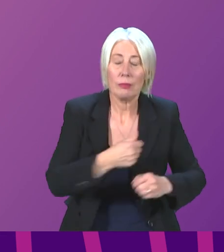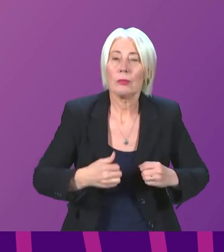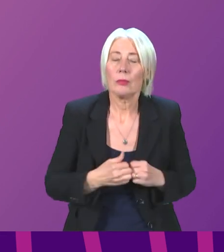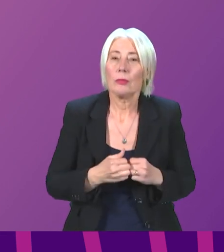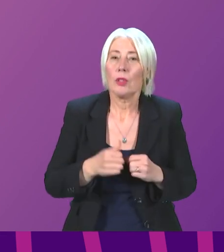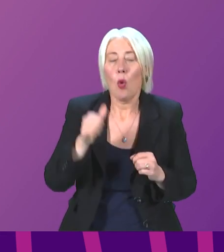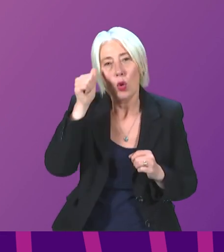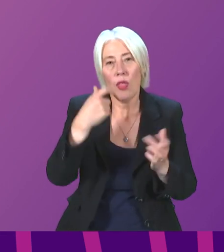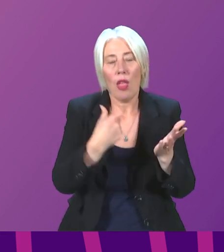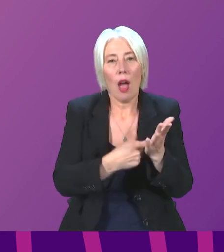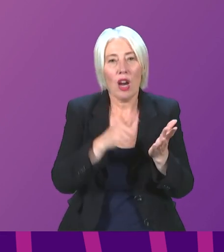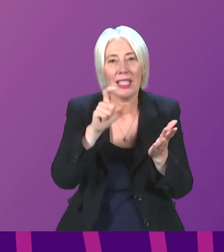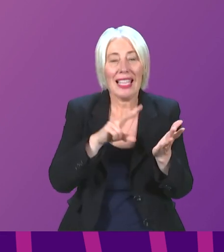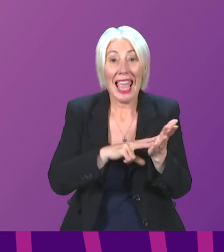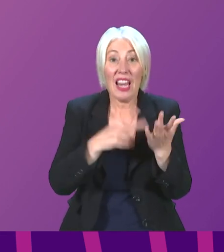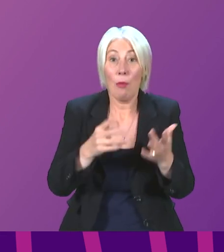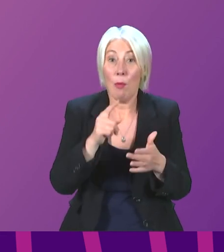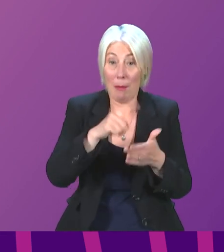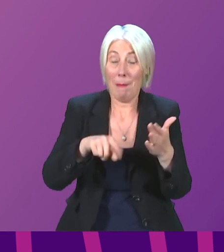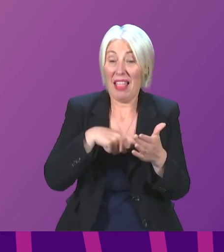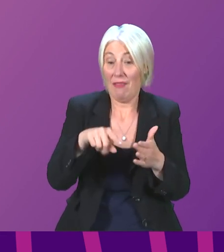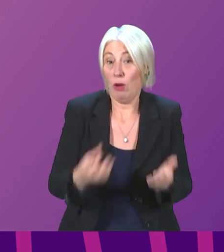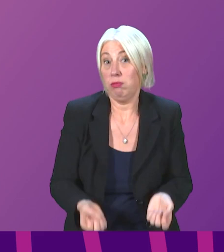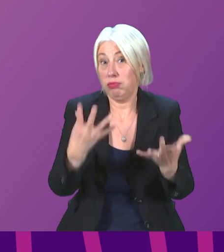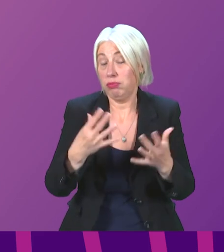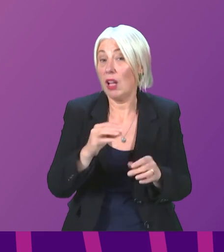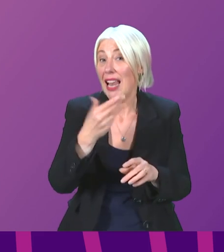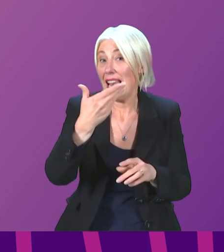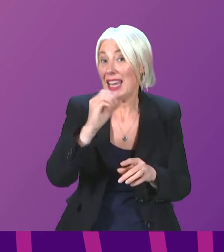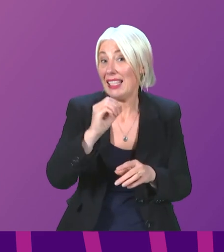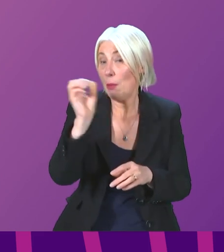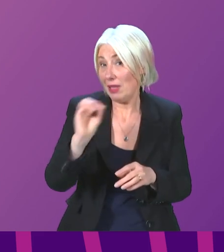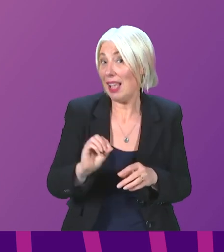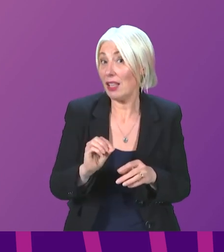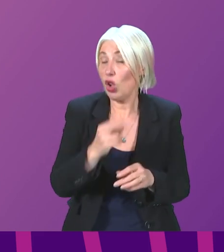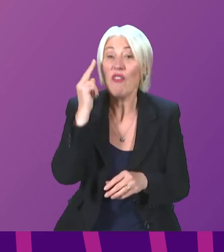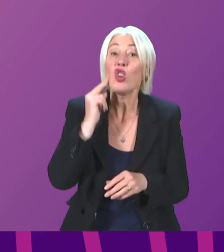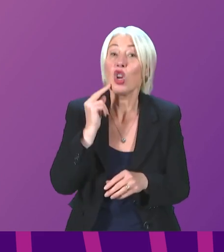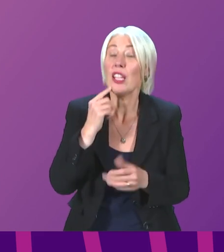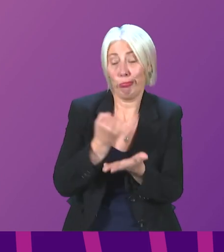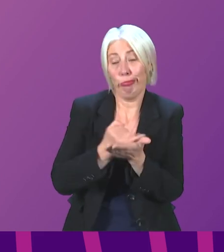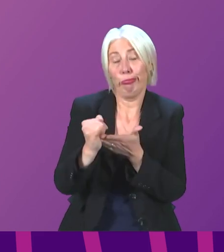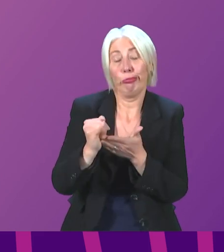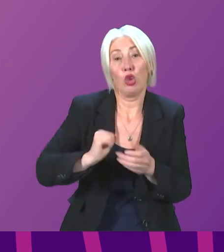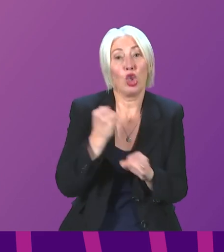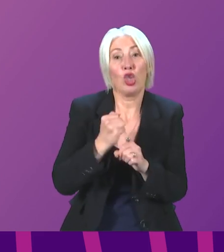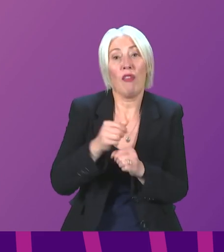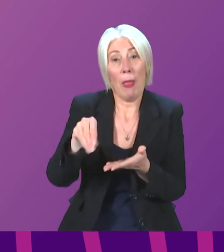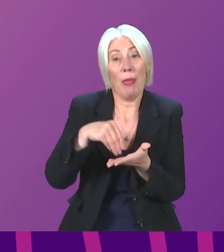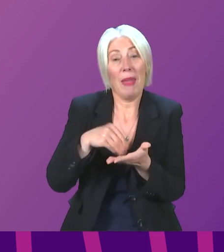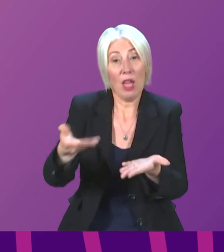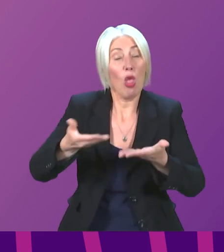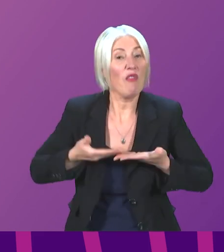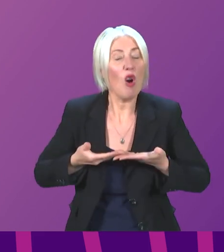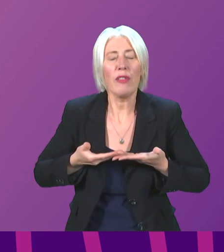the RCN are balloting for strike action, with more than 90 per cent of nurses having rejected the Scottish Government's pay offer. So what specific actions